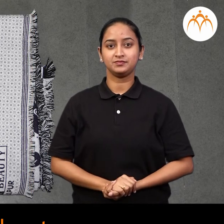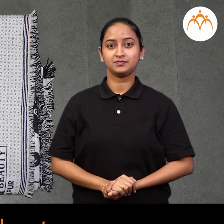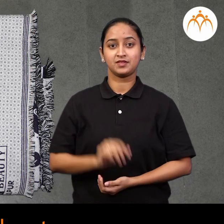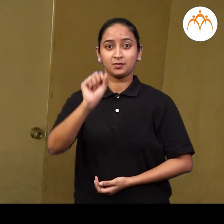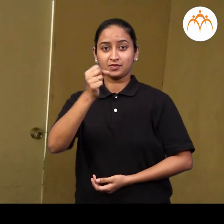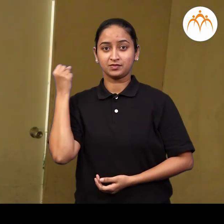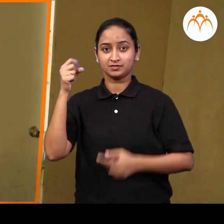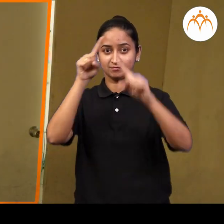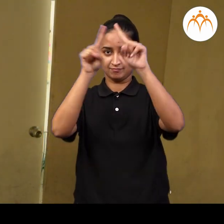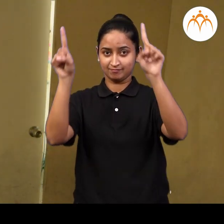Door.